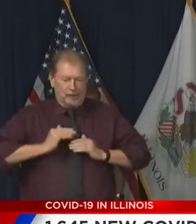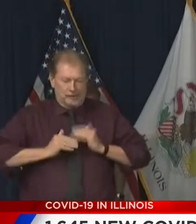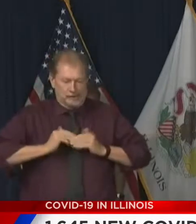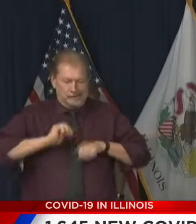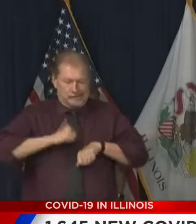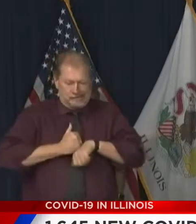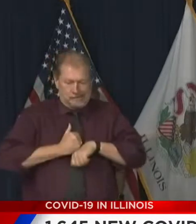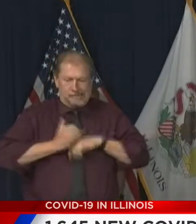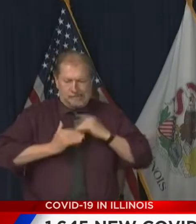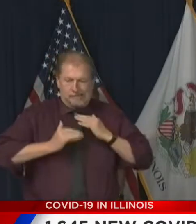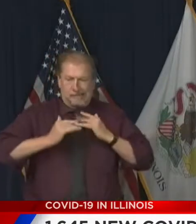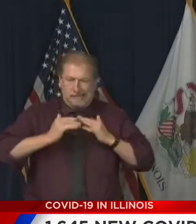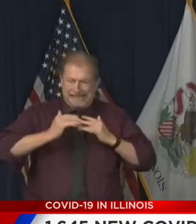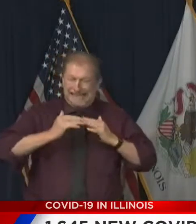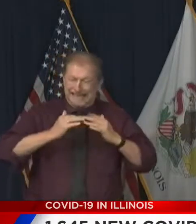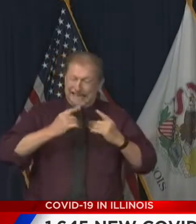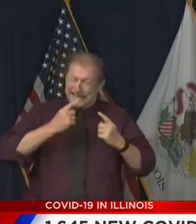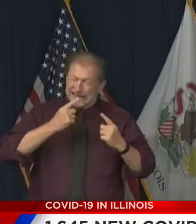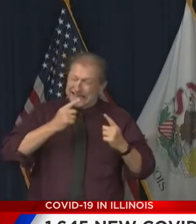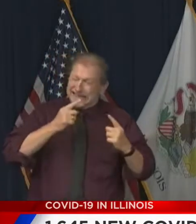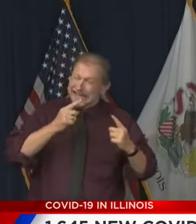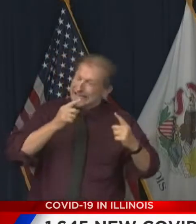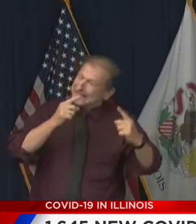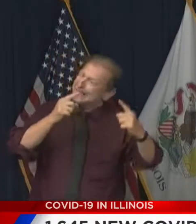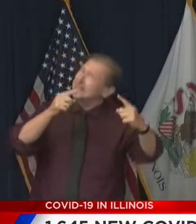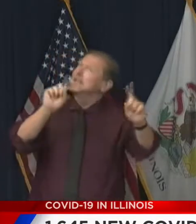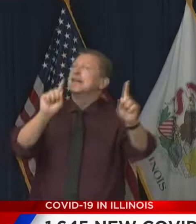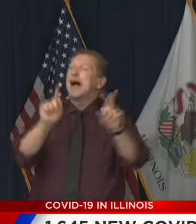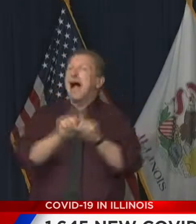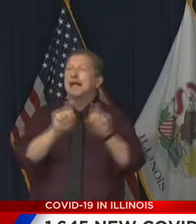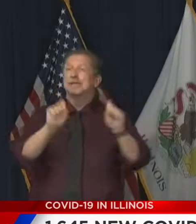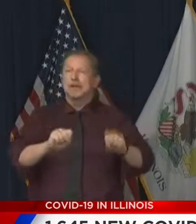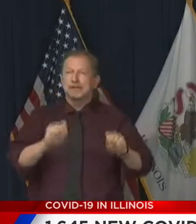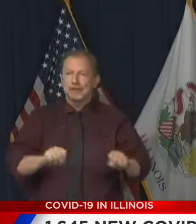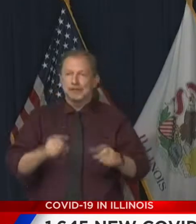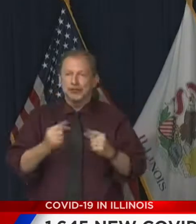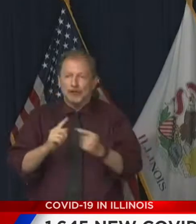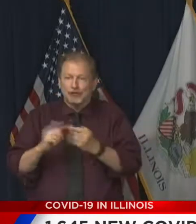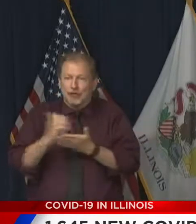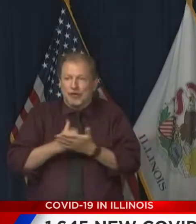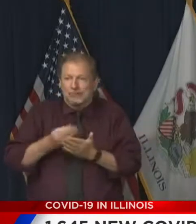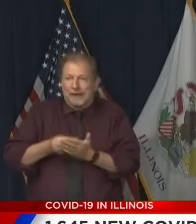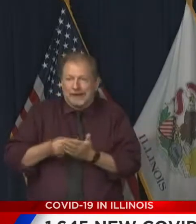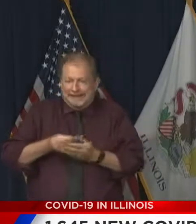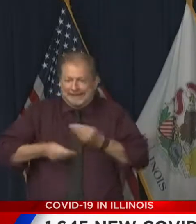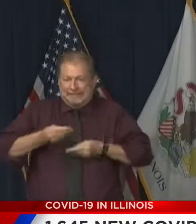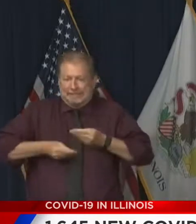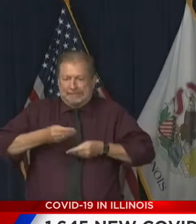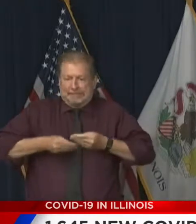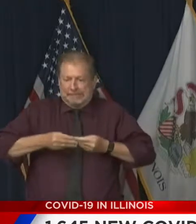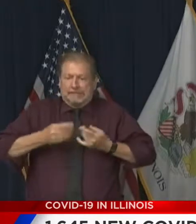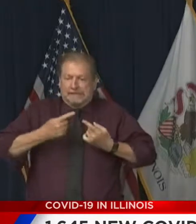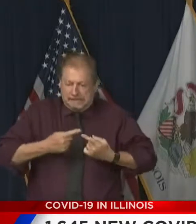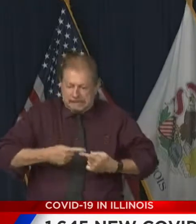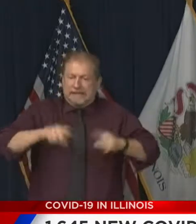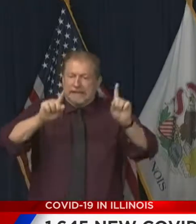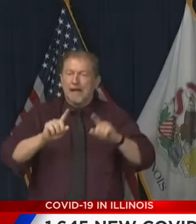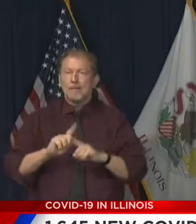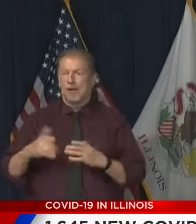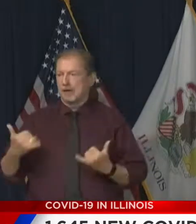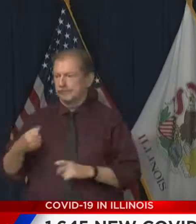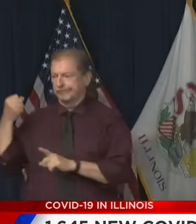eventually get to becoming profitable, and to have something like a coronavirus pandemic